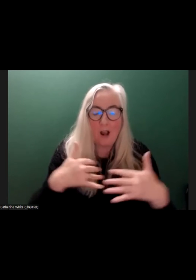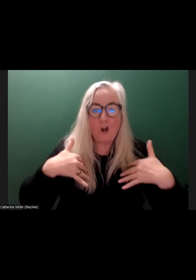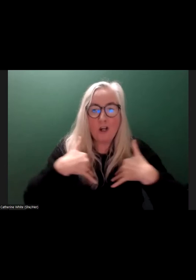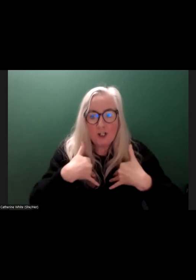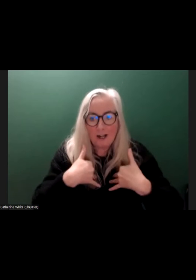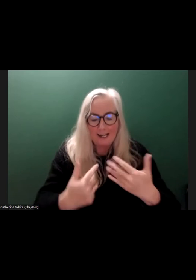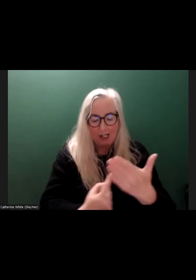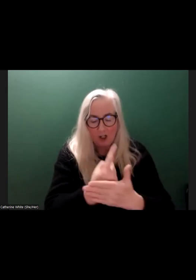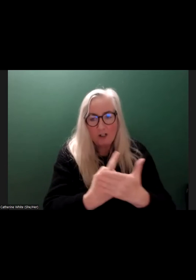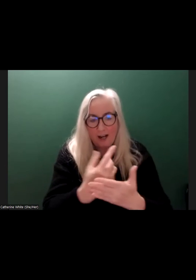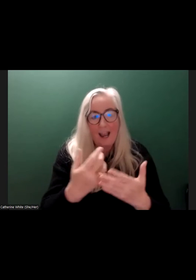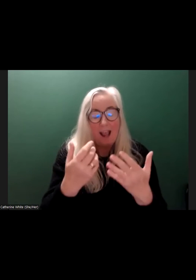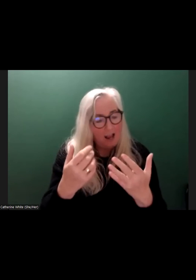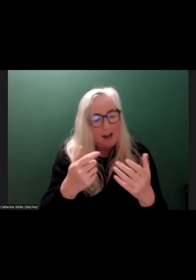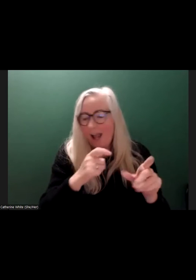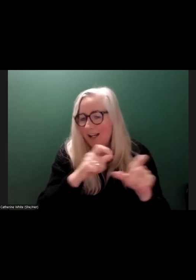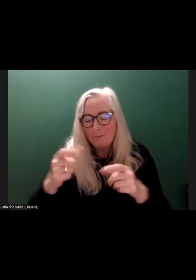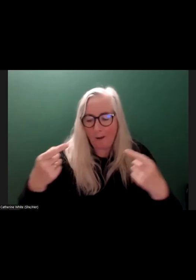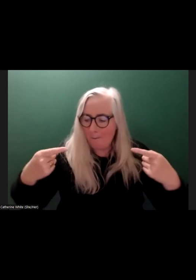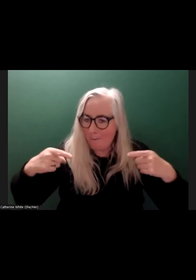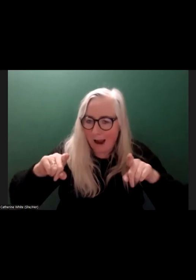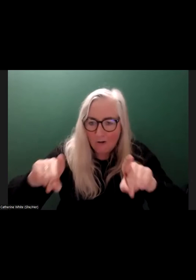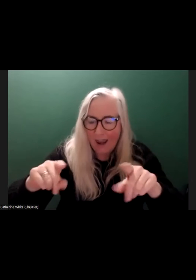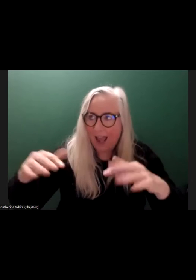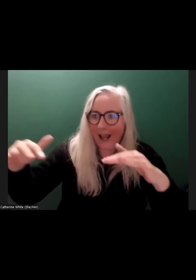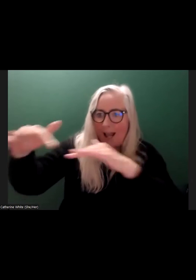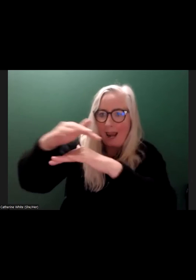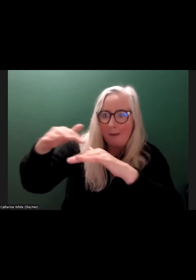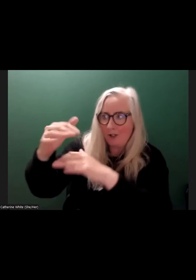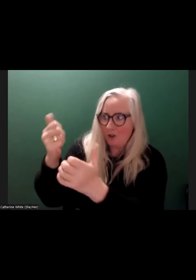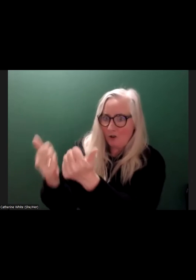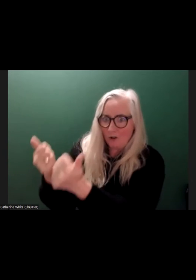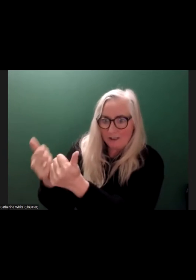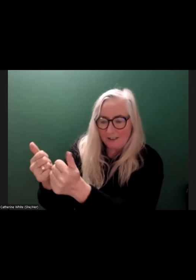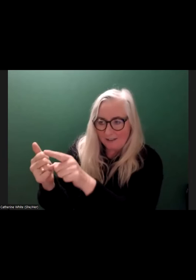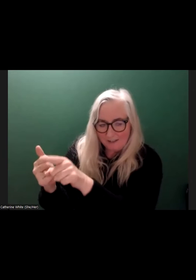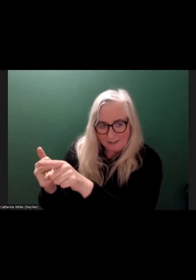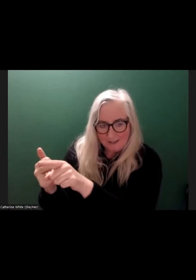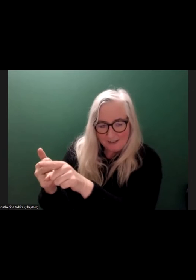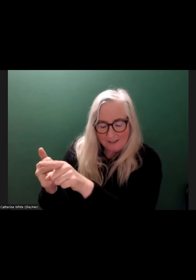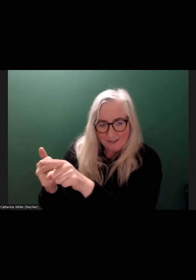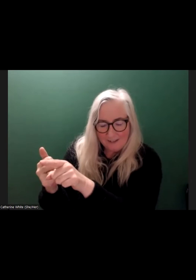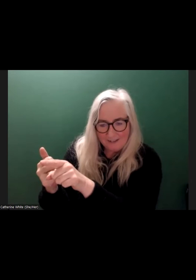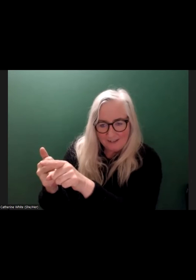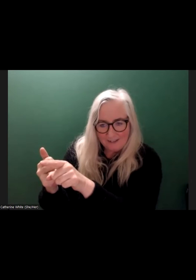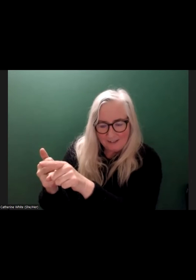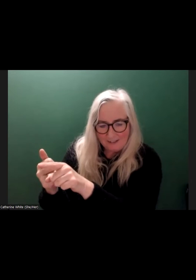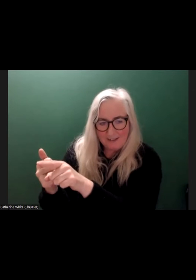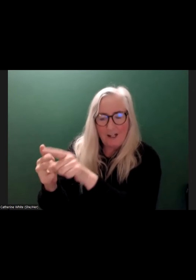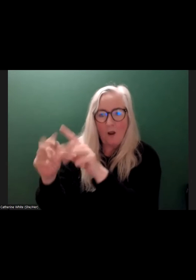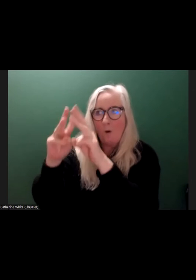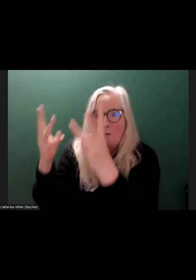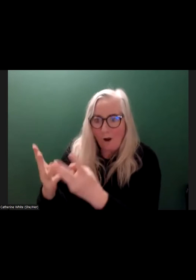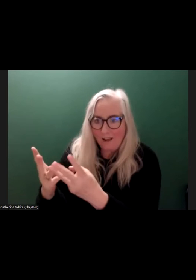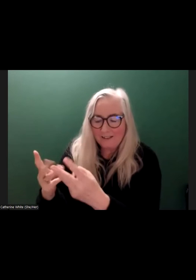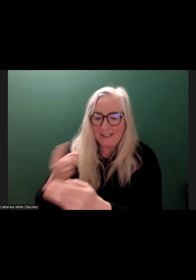too we have in the environment. And I keep drawing parallels between the climate justice, climate justice world and the